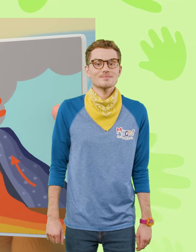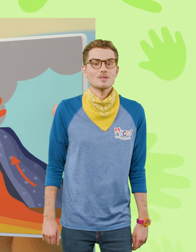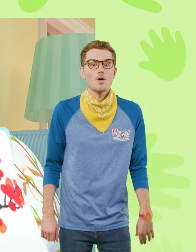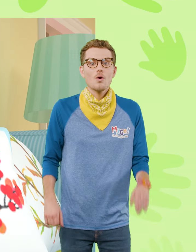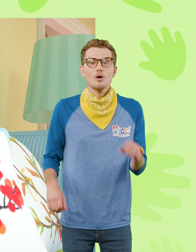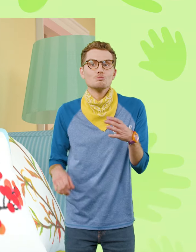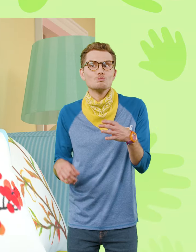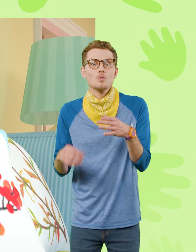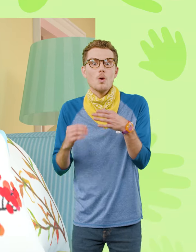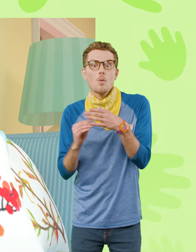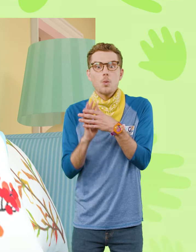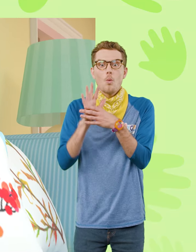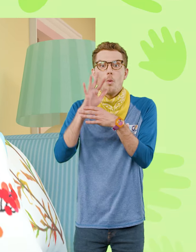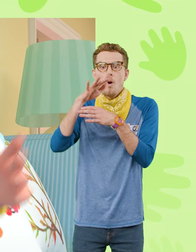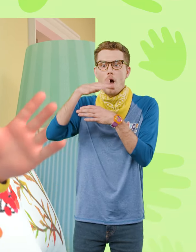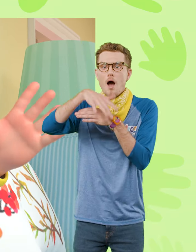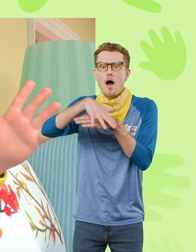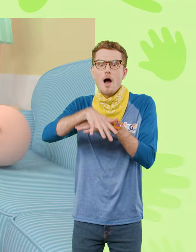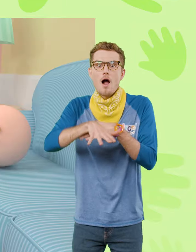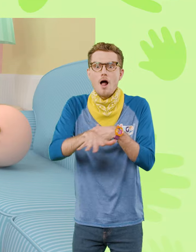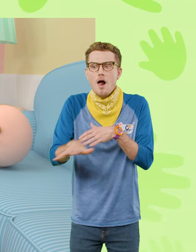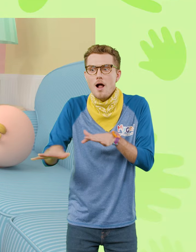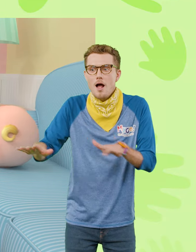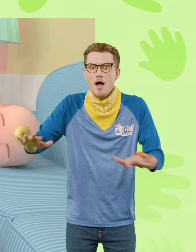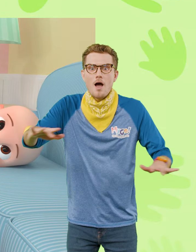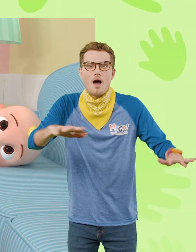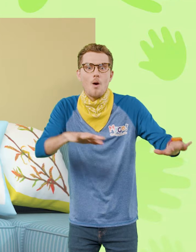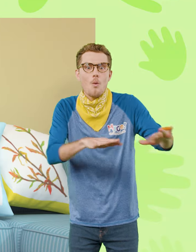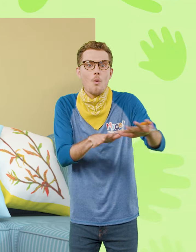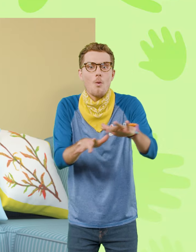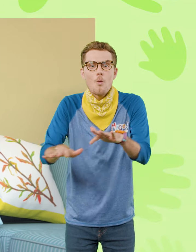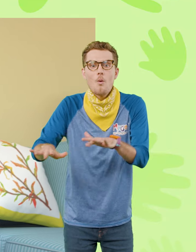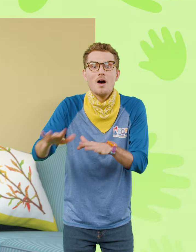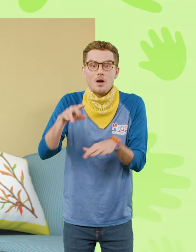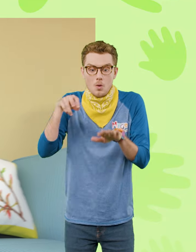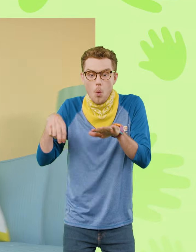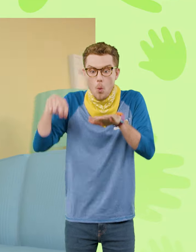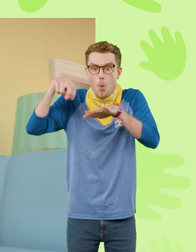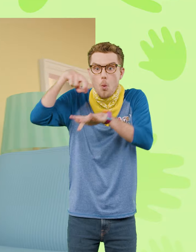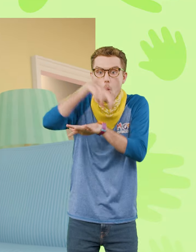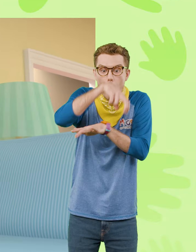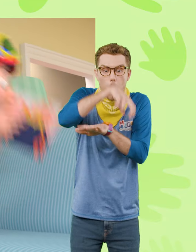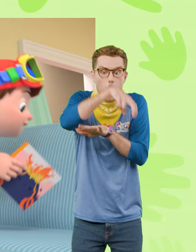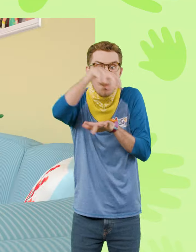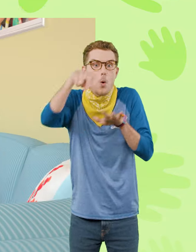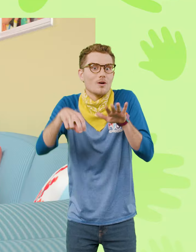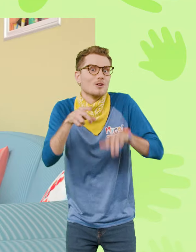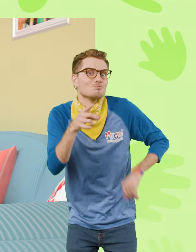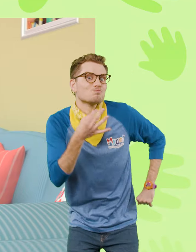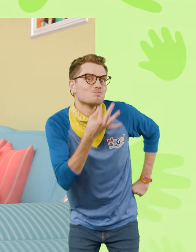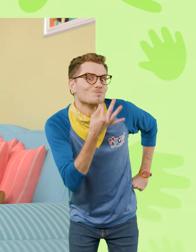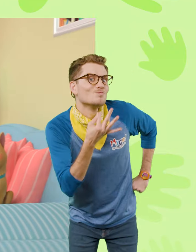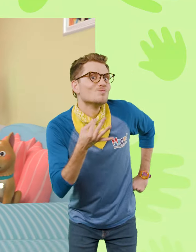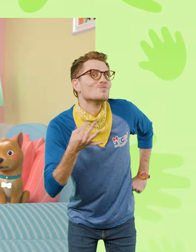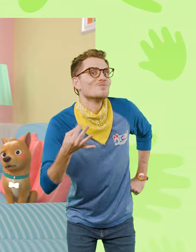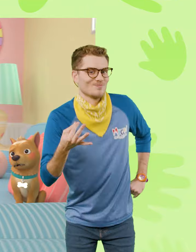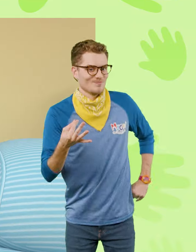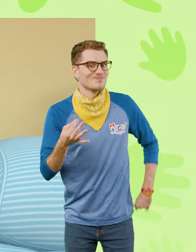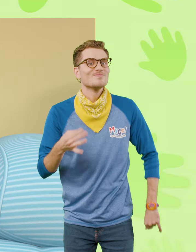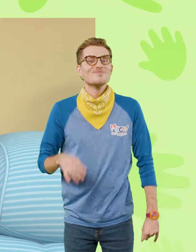Lava, lava everywhere Jump across it if you dare For